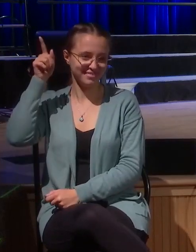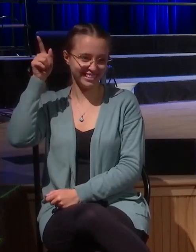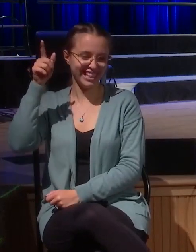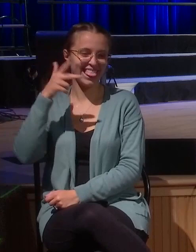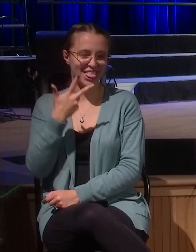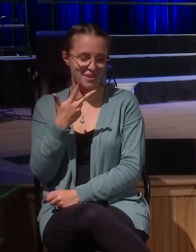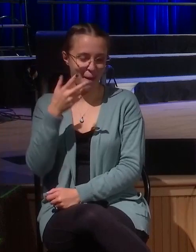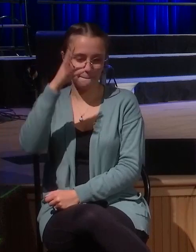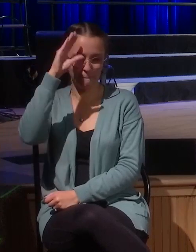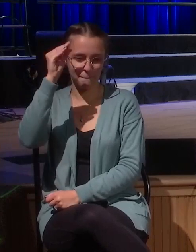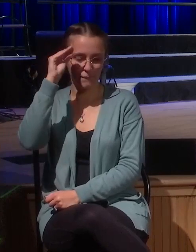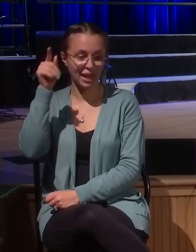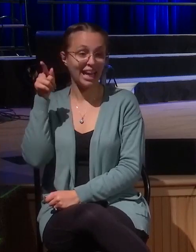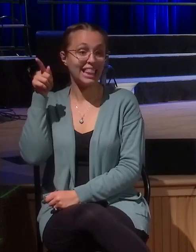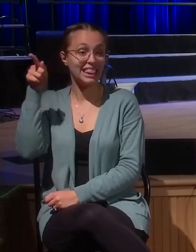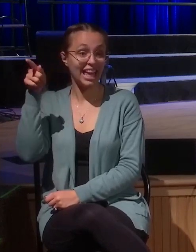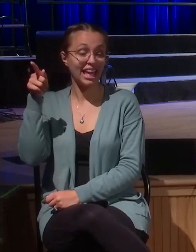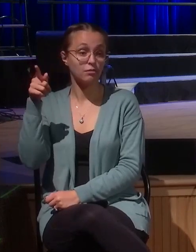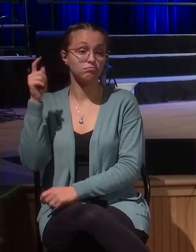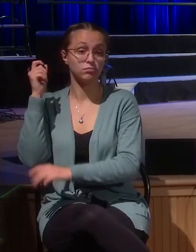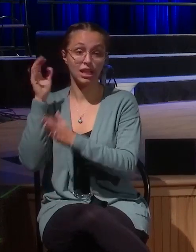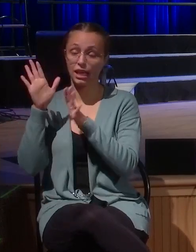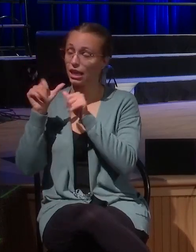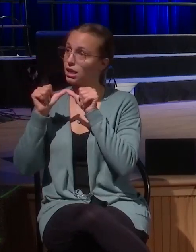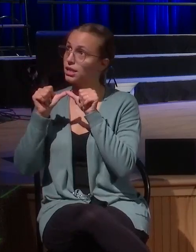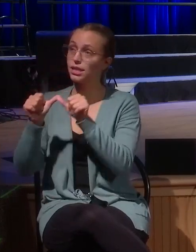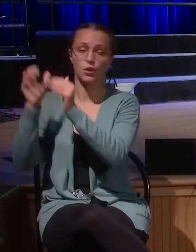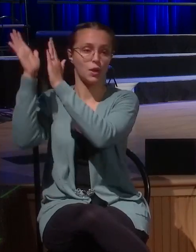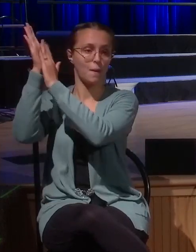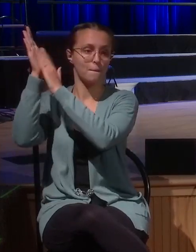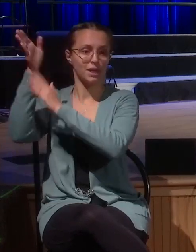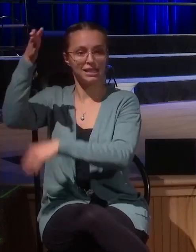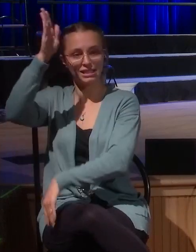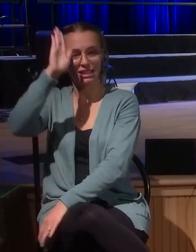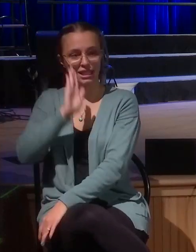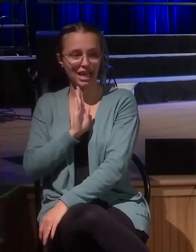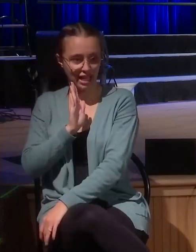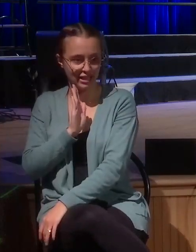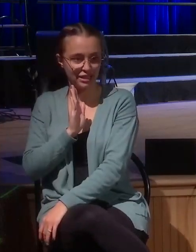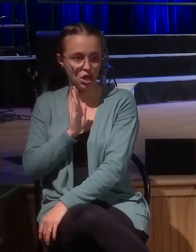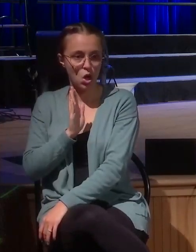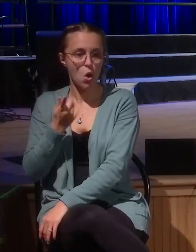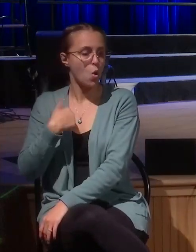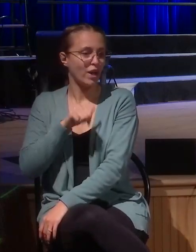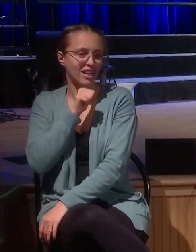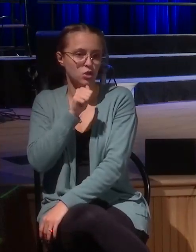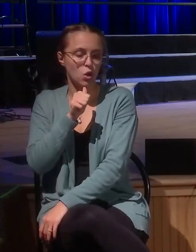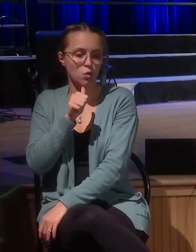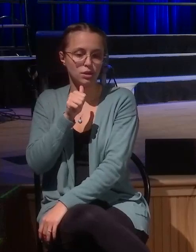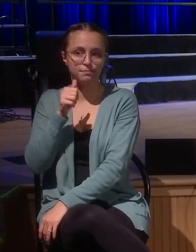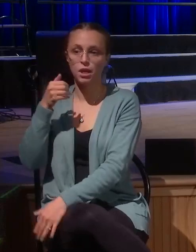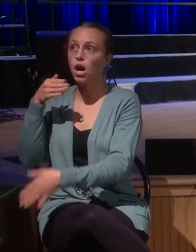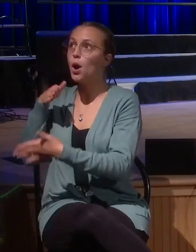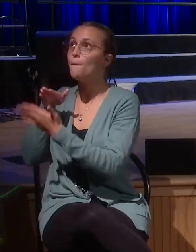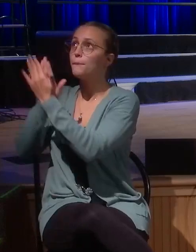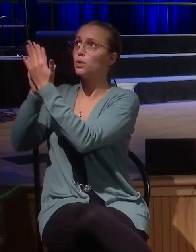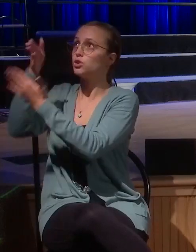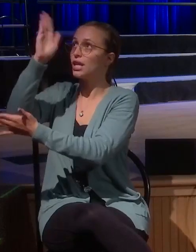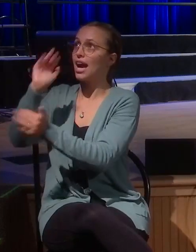and the risen Savior. We don't approach God with pride, but rather with humility. We love that. We love what they're learning down there